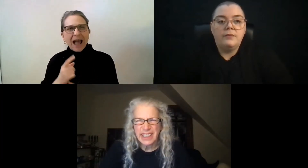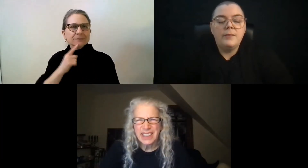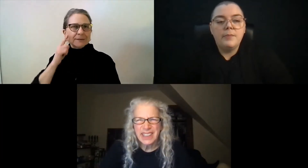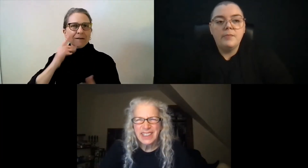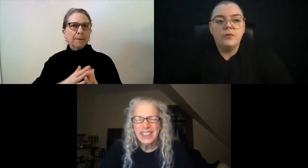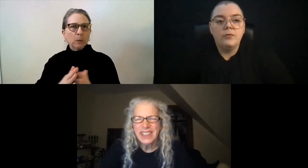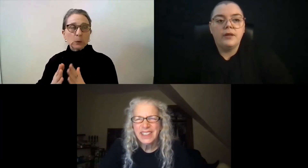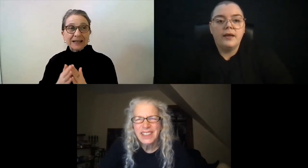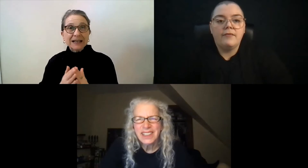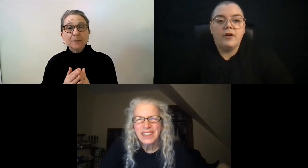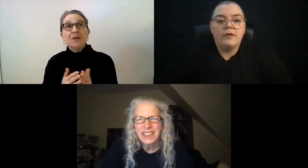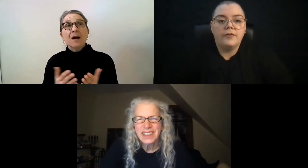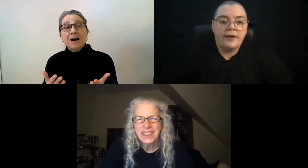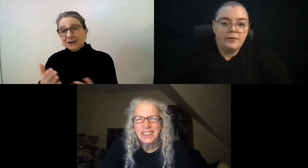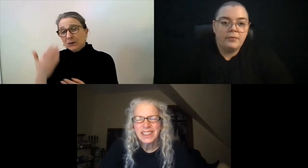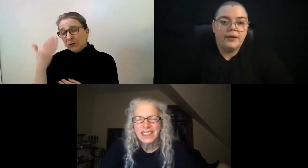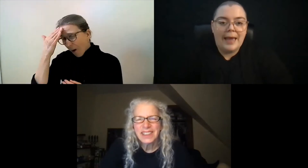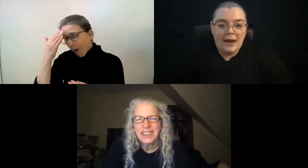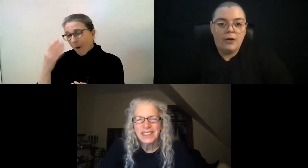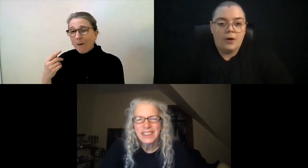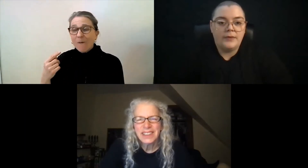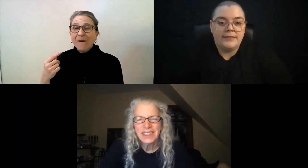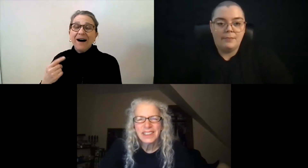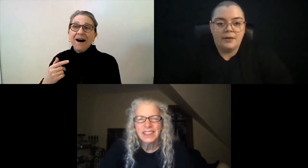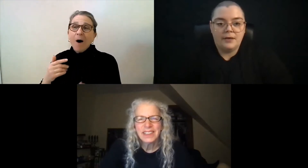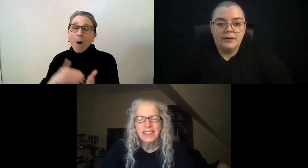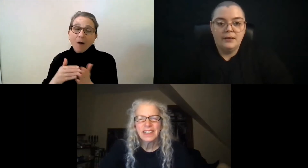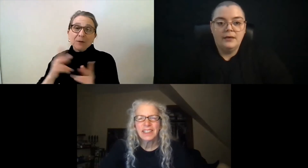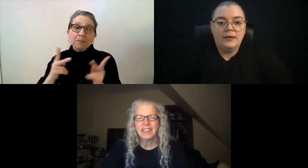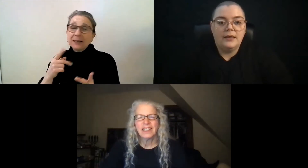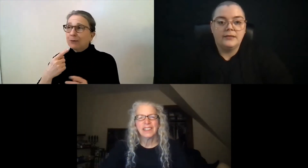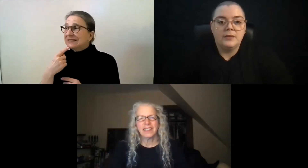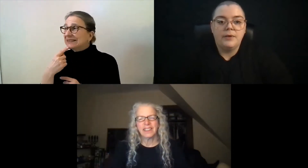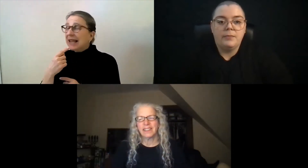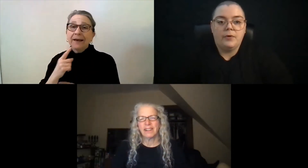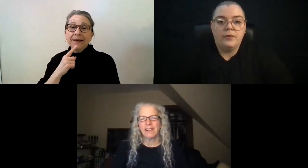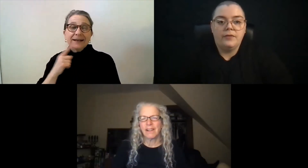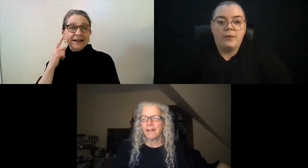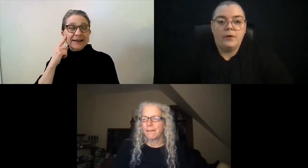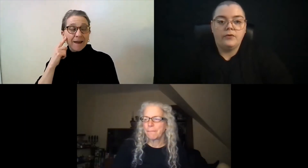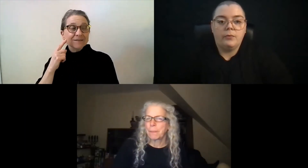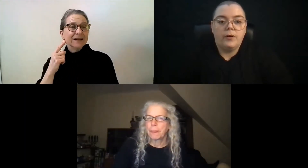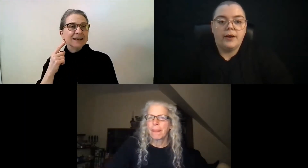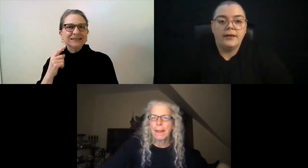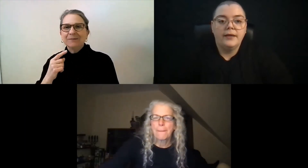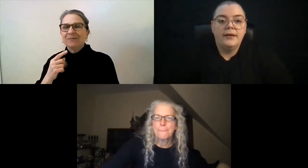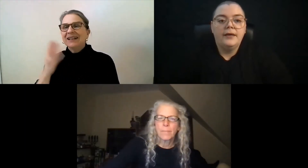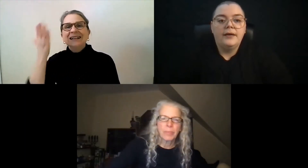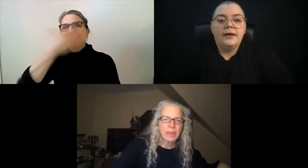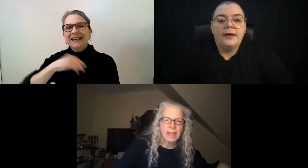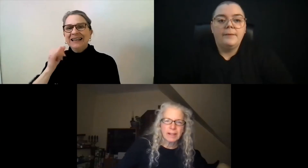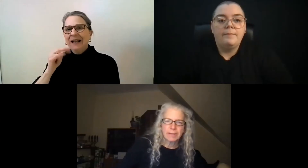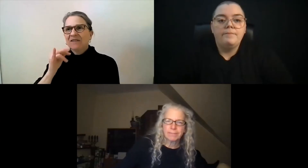people who really have a heart for deaf people and care about what's happening to the people that we're supporting.